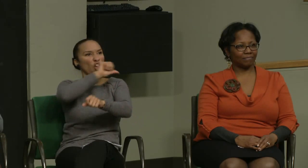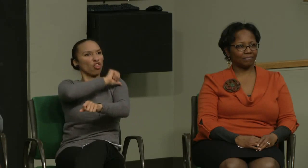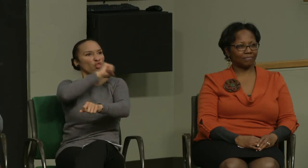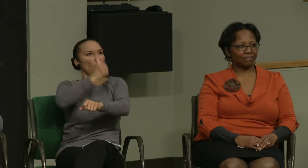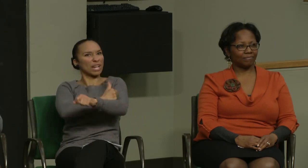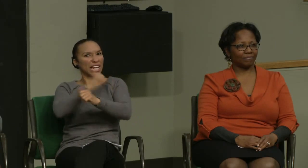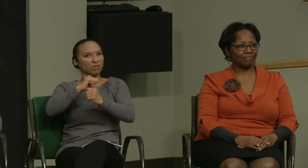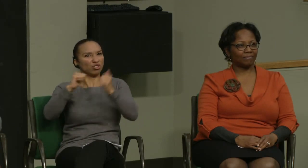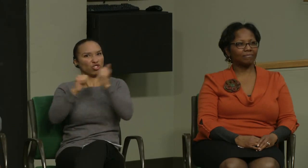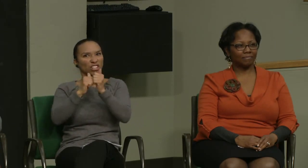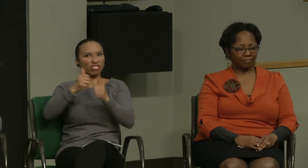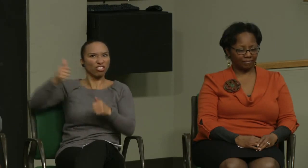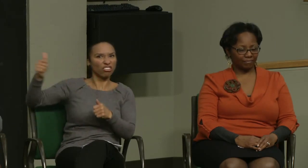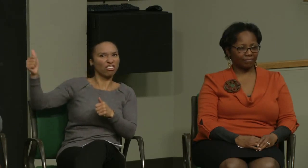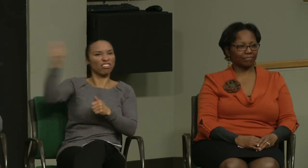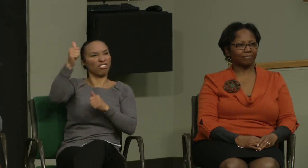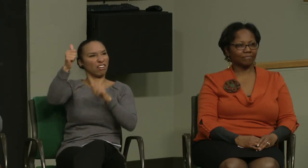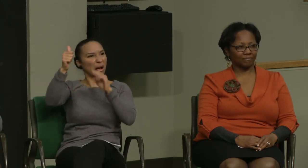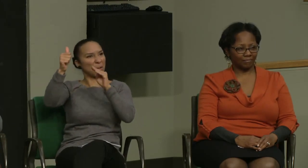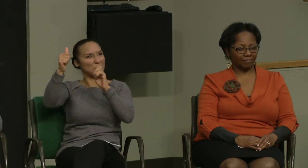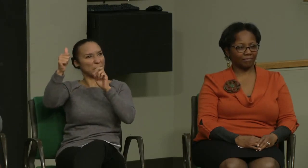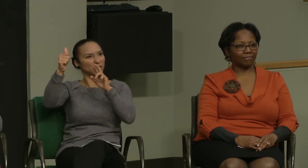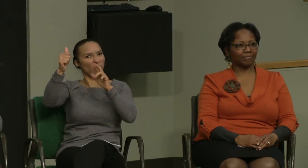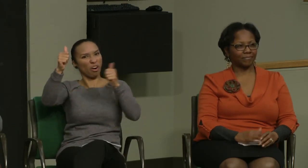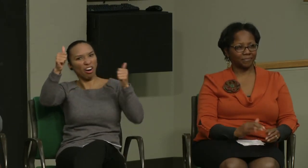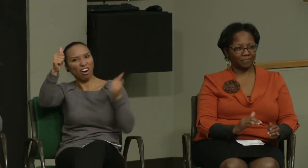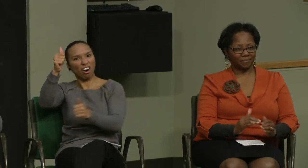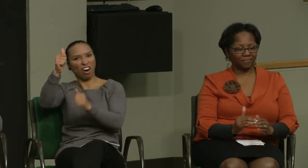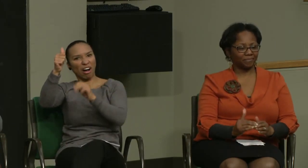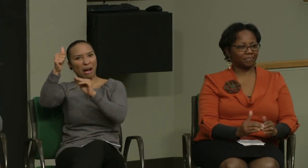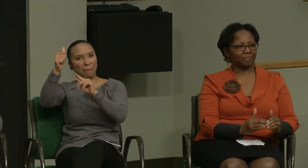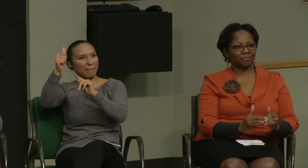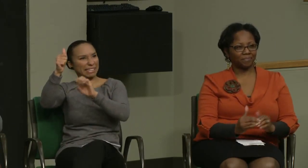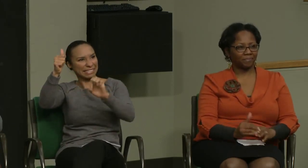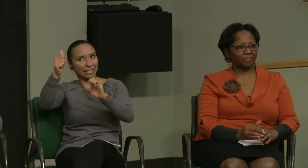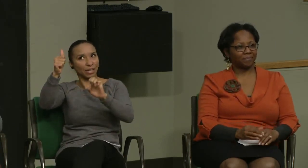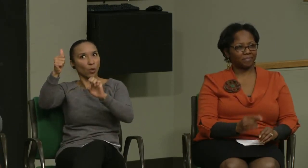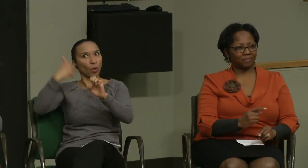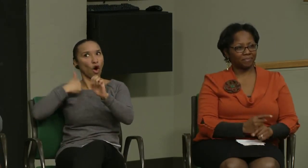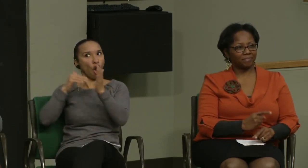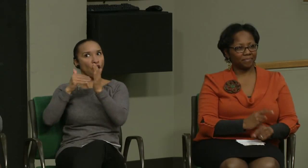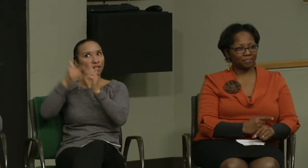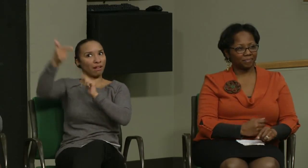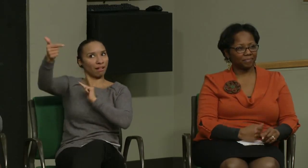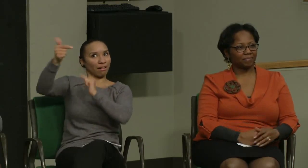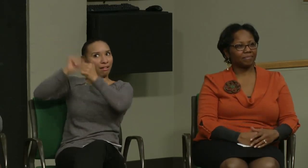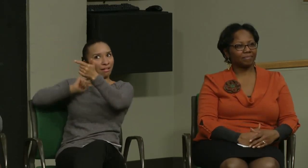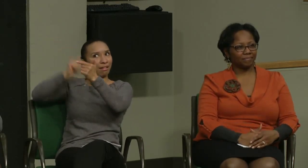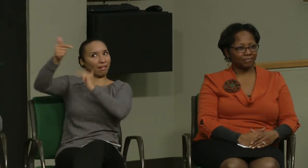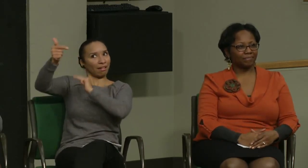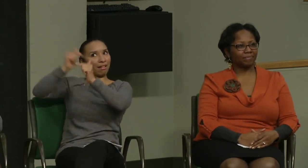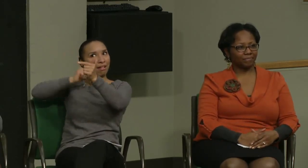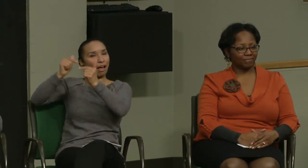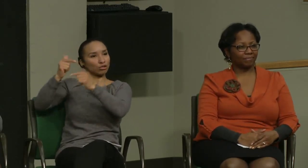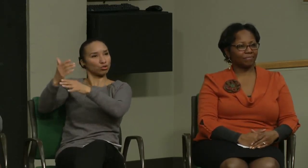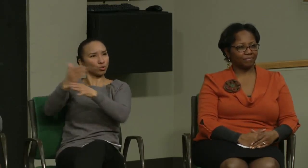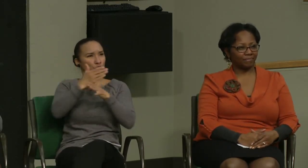so there really was no authoritative figure within our organization and no hierarchical structure where someone